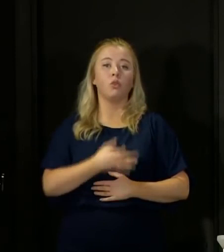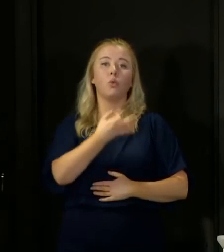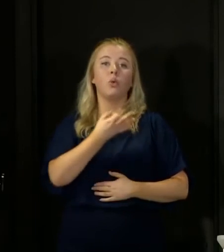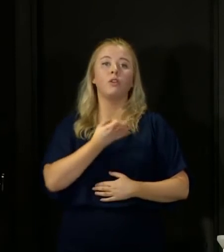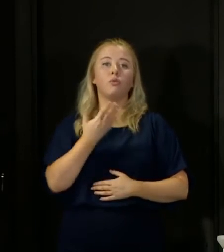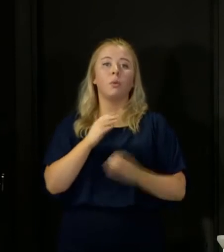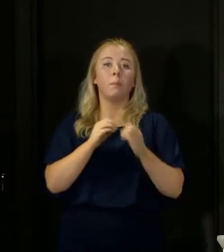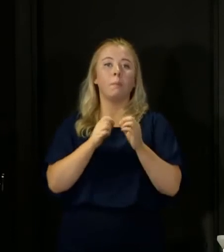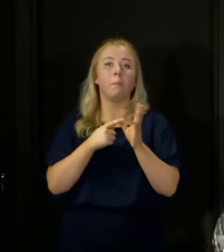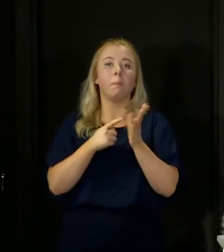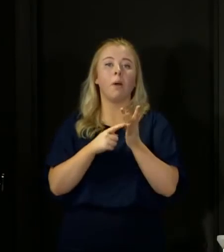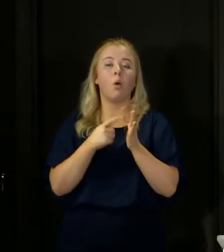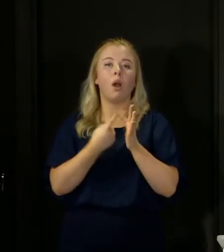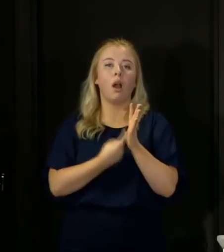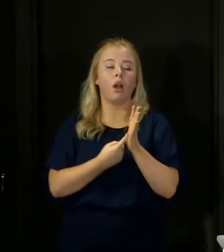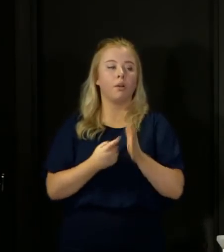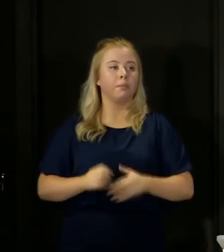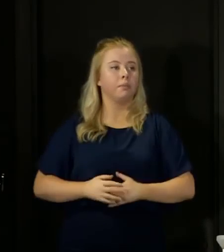Bower.